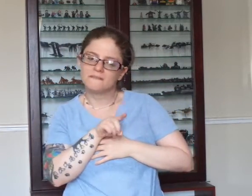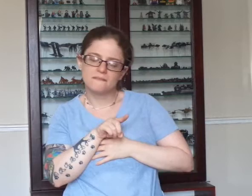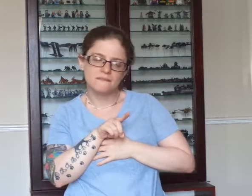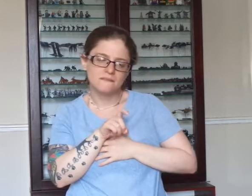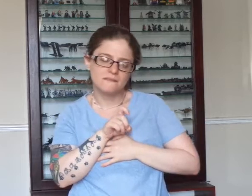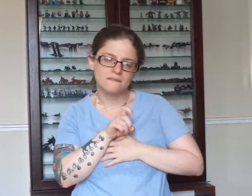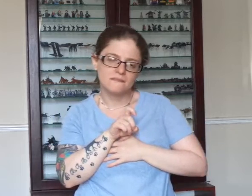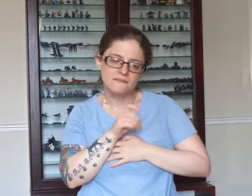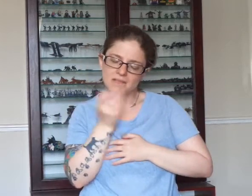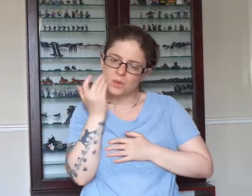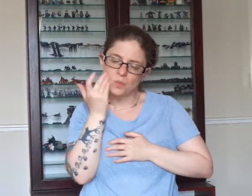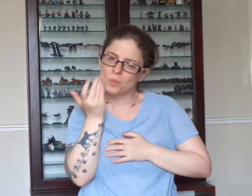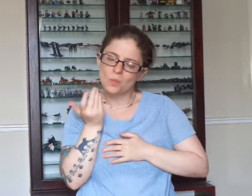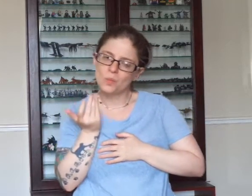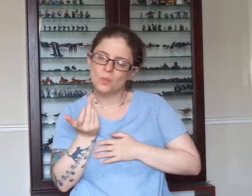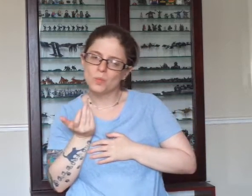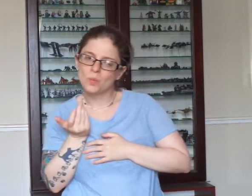I really don't know love at all.